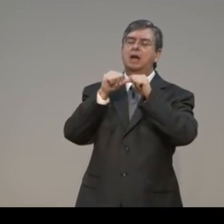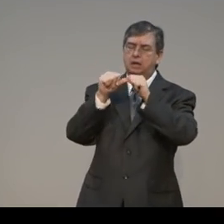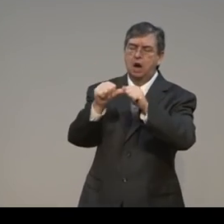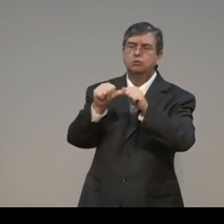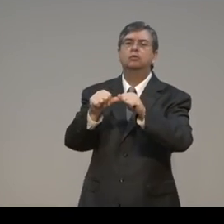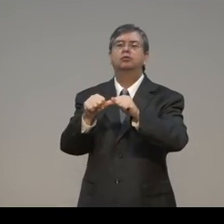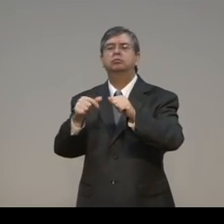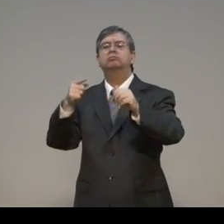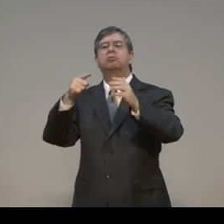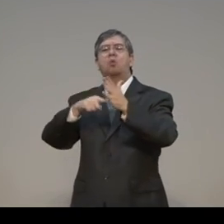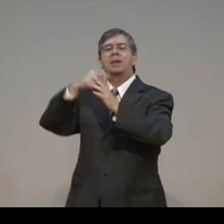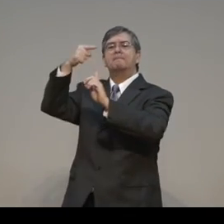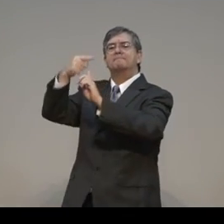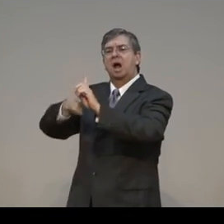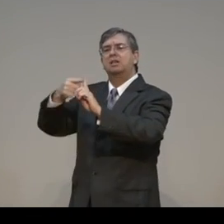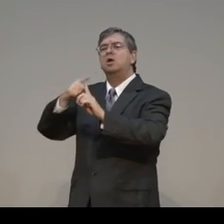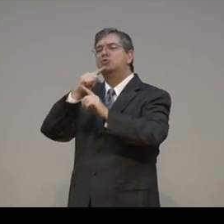But we can look to God and give thanks.